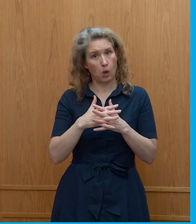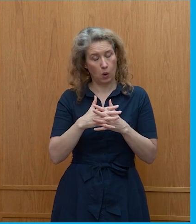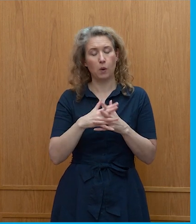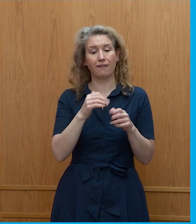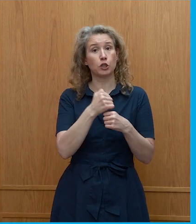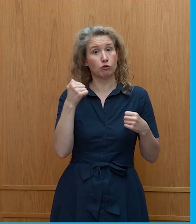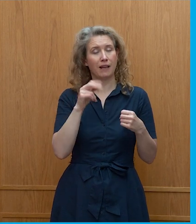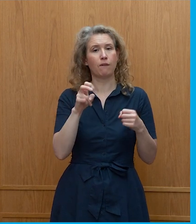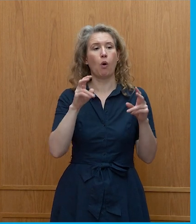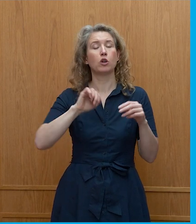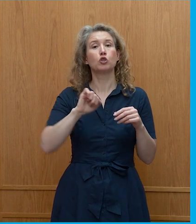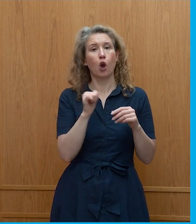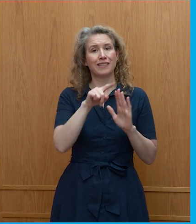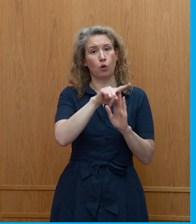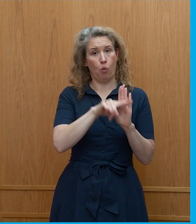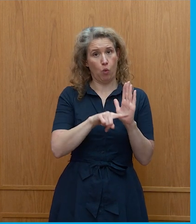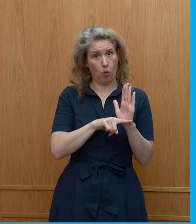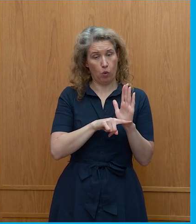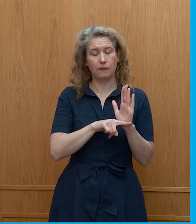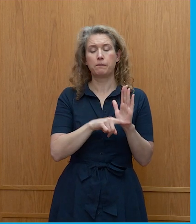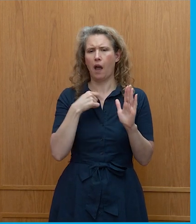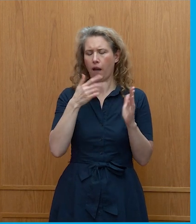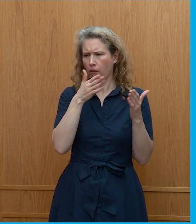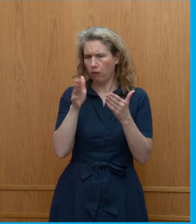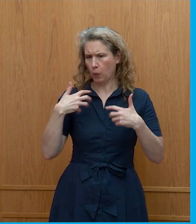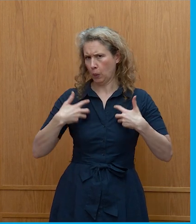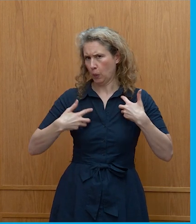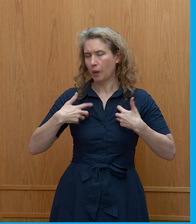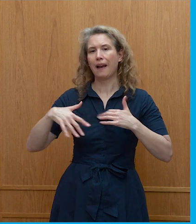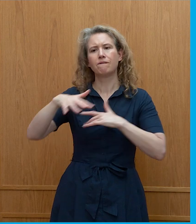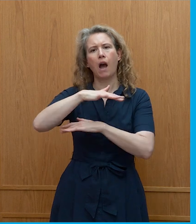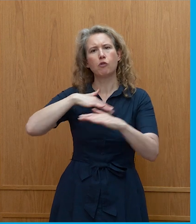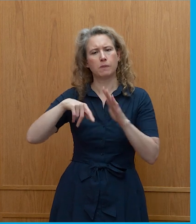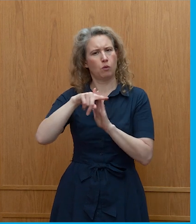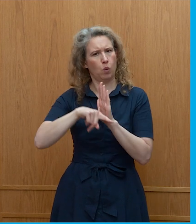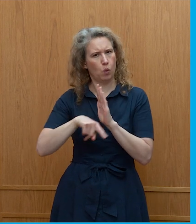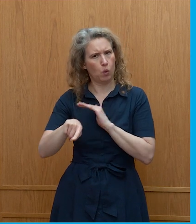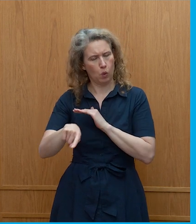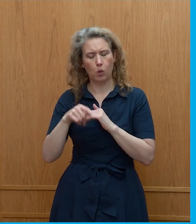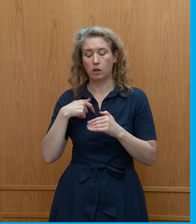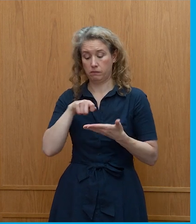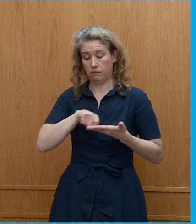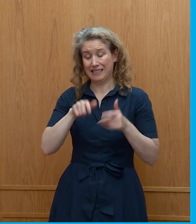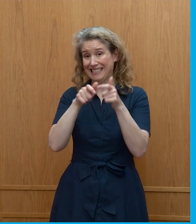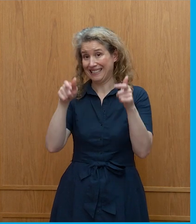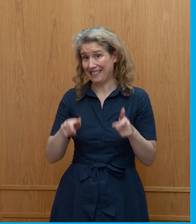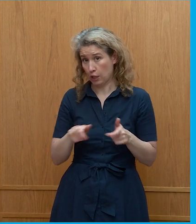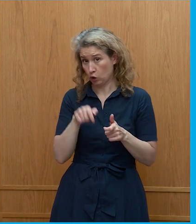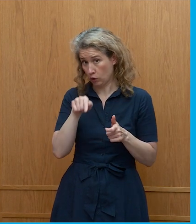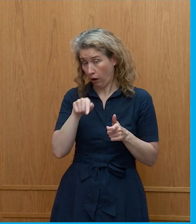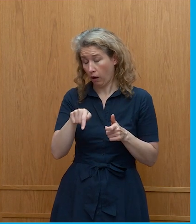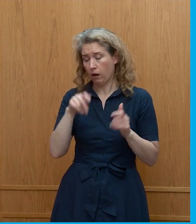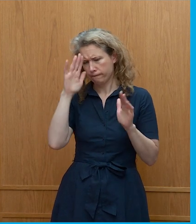degree in Scots law, and I've taken an interest in environmental law specifically. I wrote my dissertation on